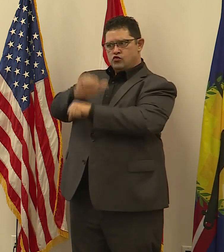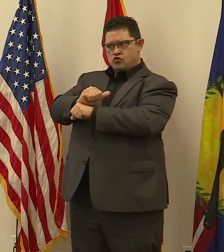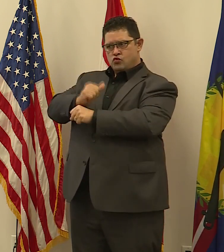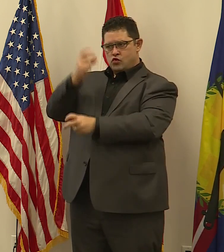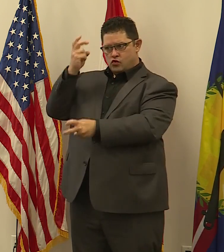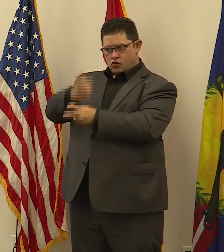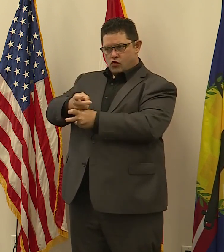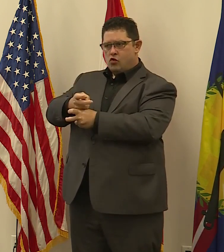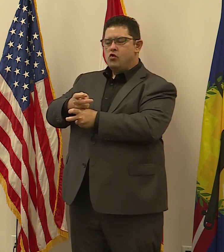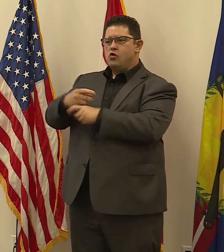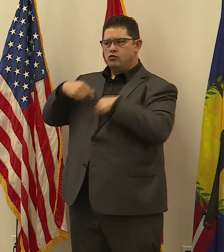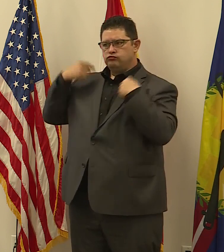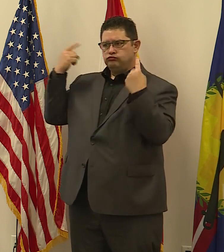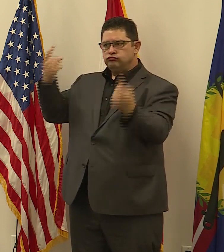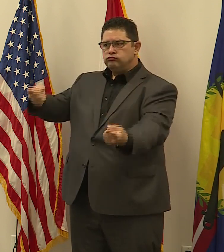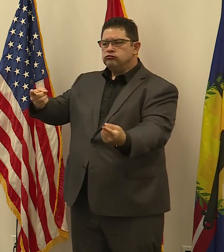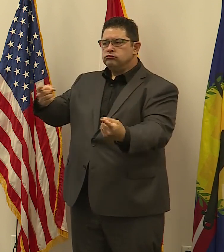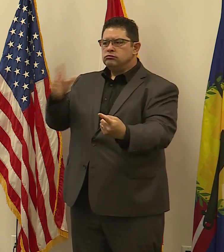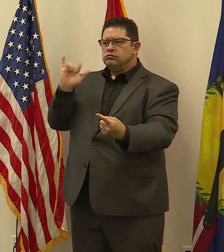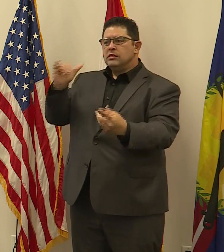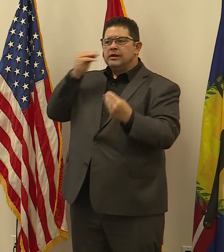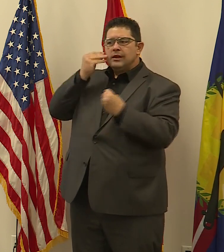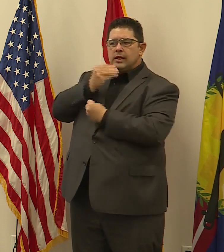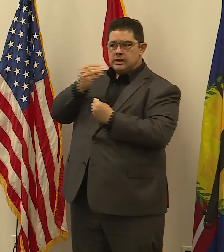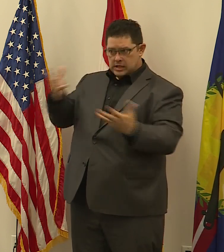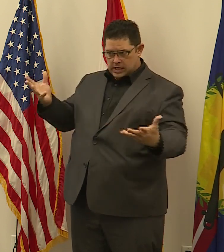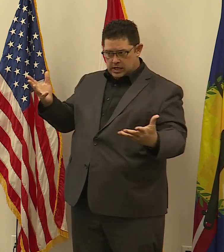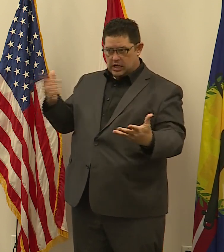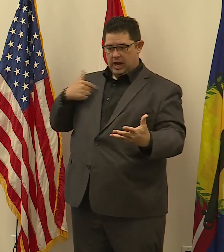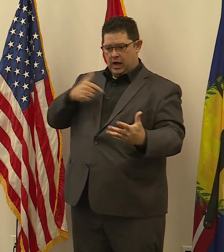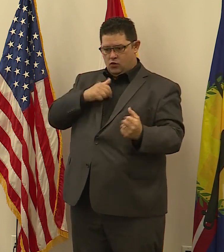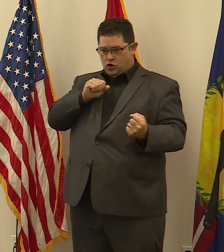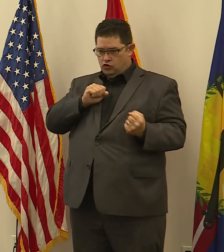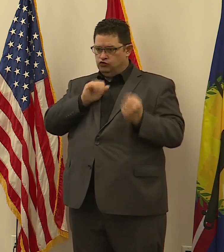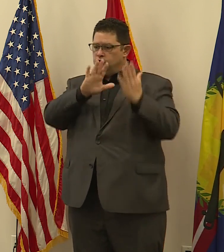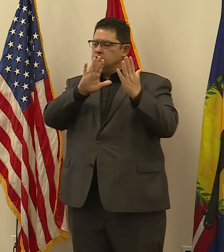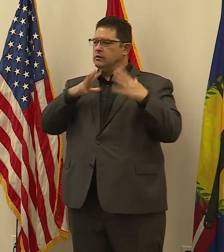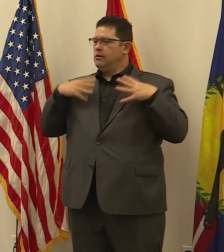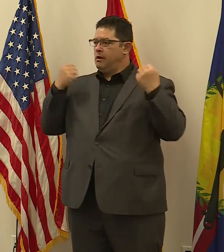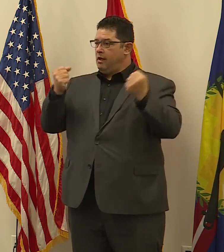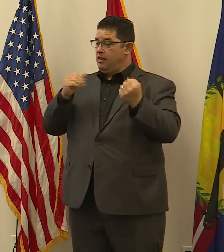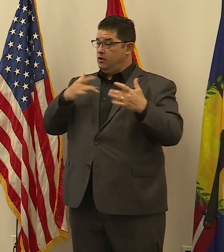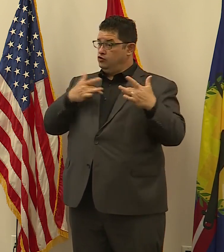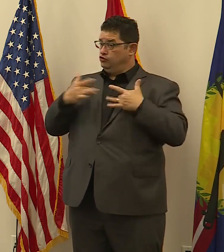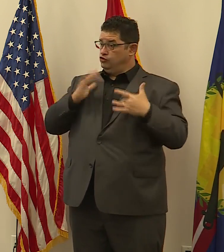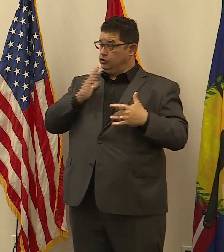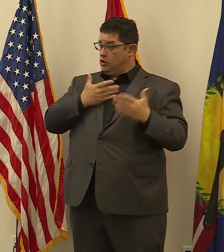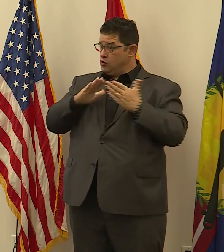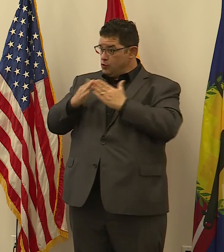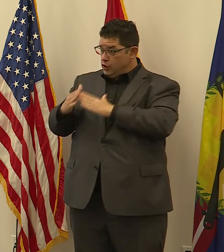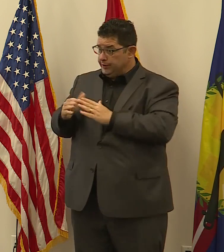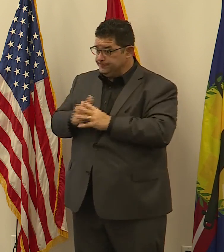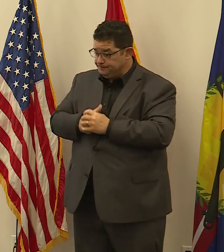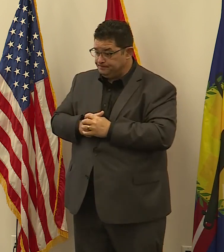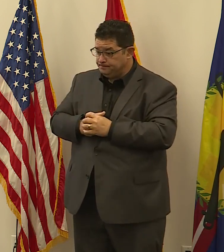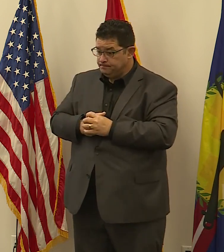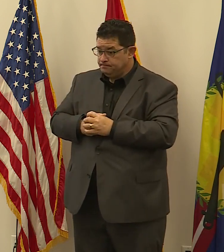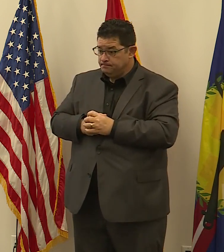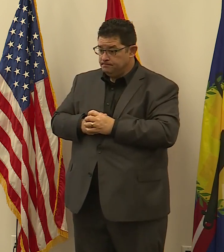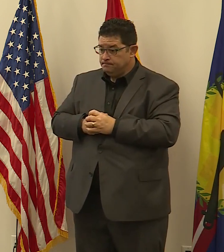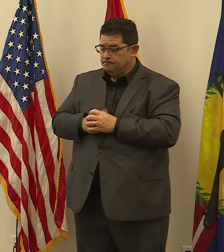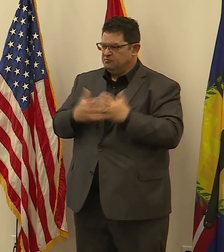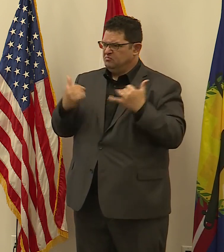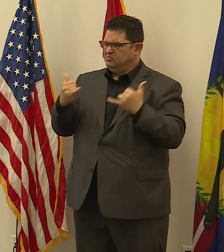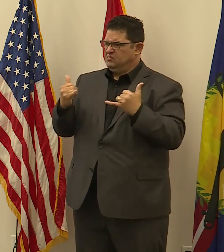to get this data and that we are addressing the health concerns in our communities. Hello. name